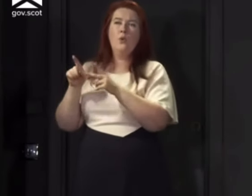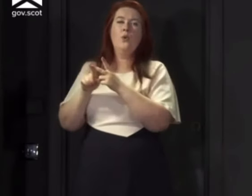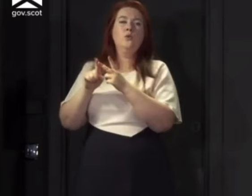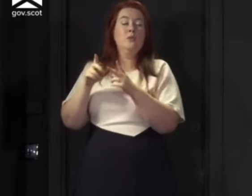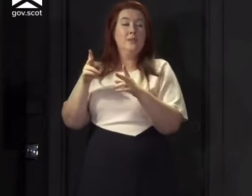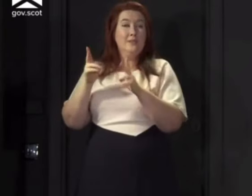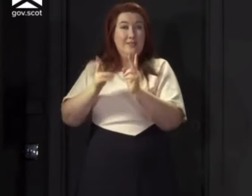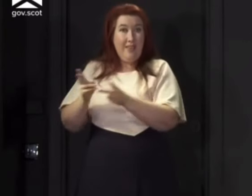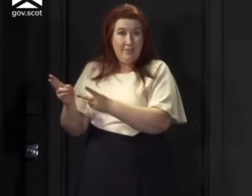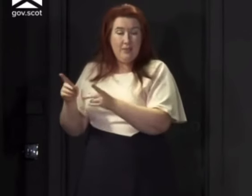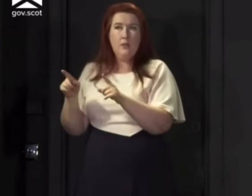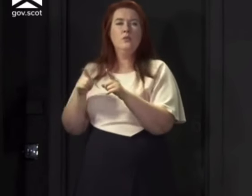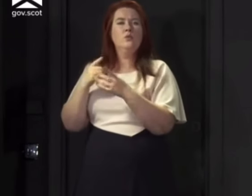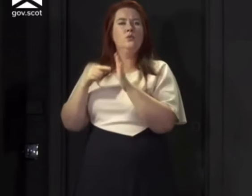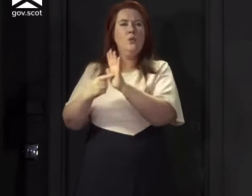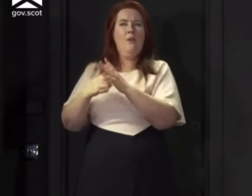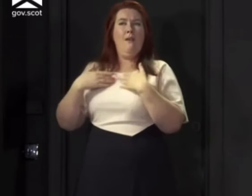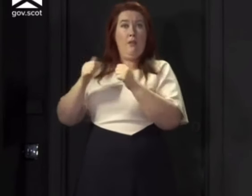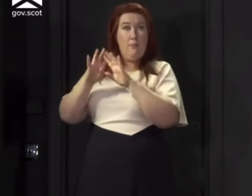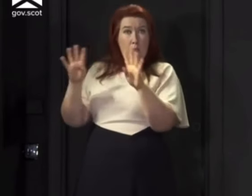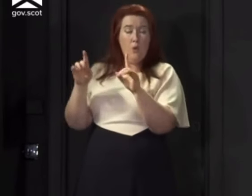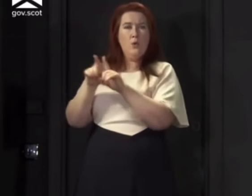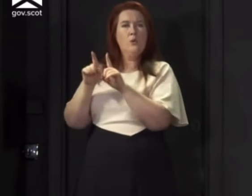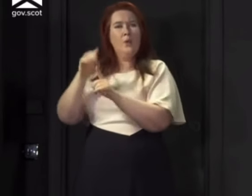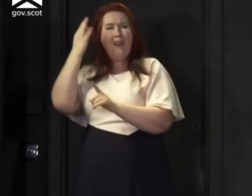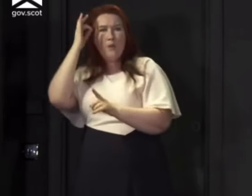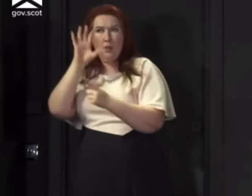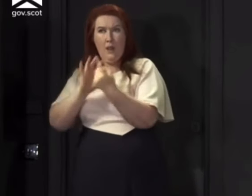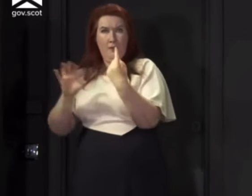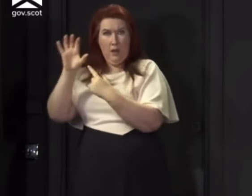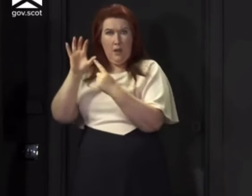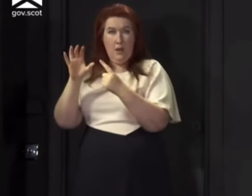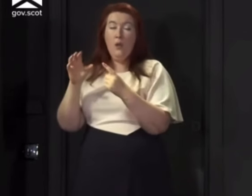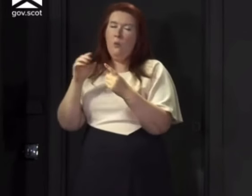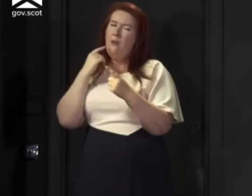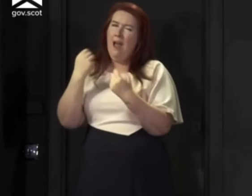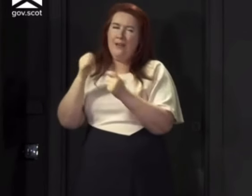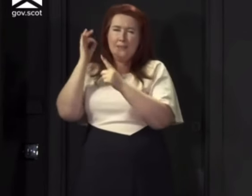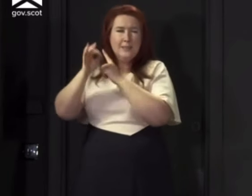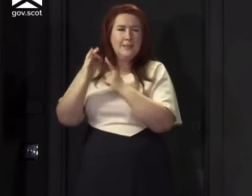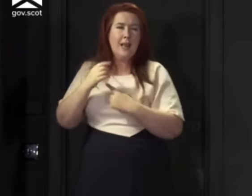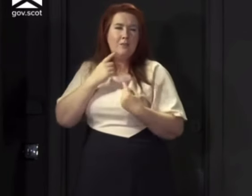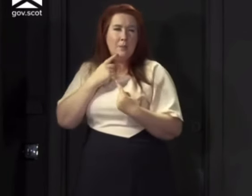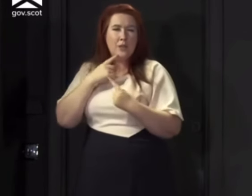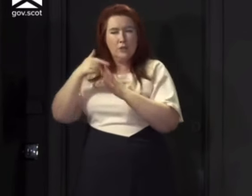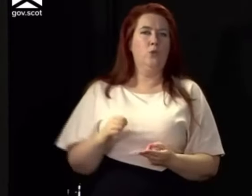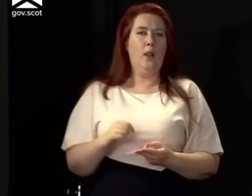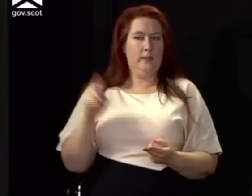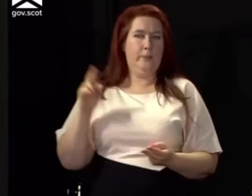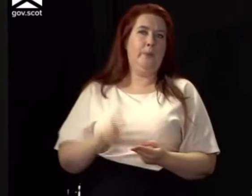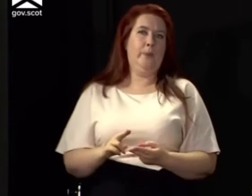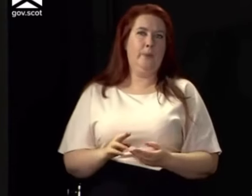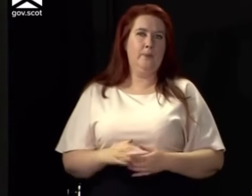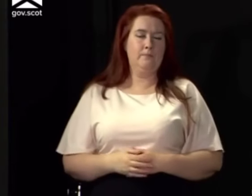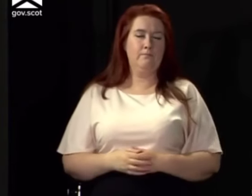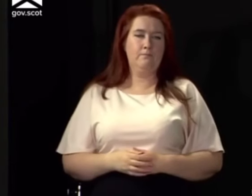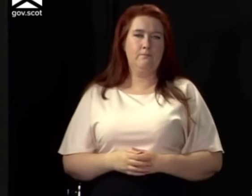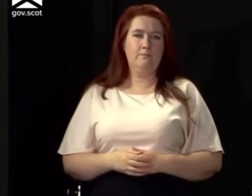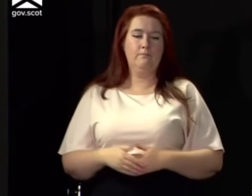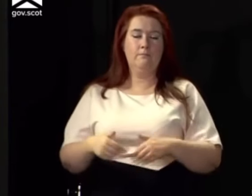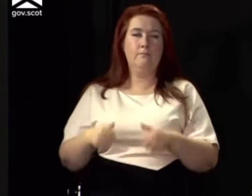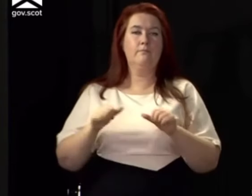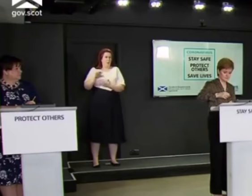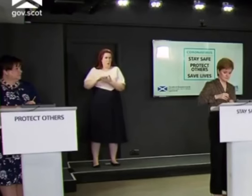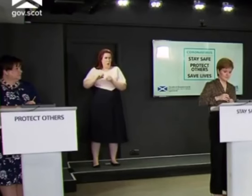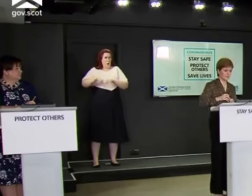there's going to be wee outbreaks. So see if you think that you're back to normal. Listen up, spunky. You're no. Right, we're going to go over for the